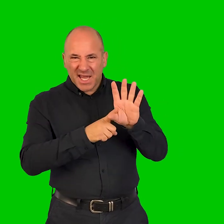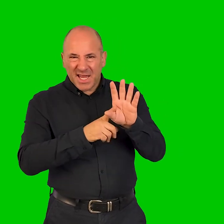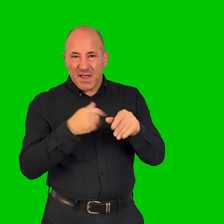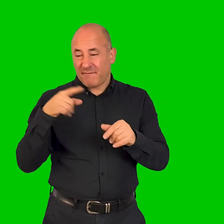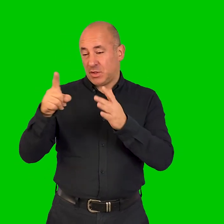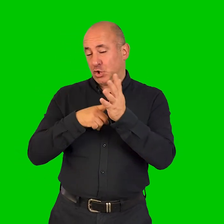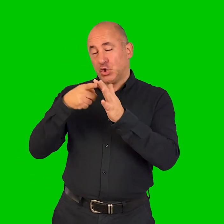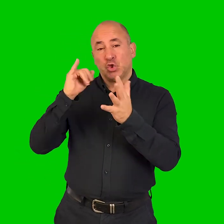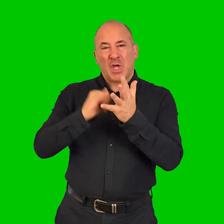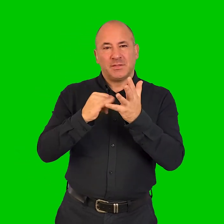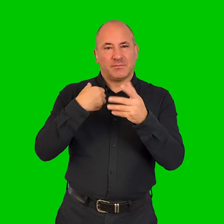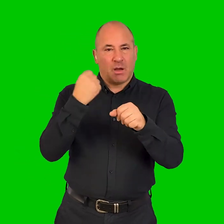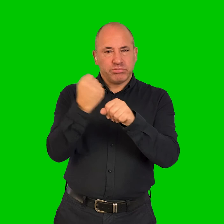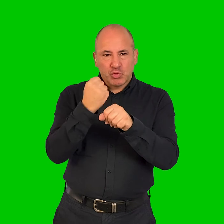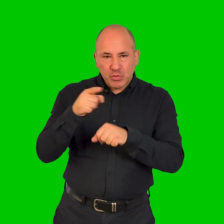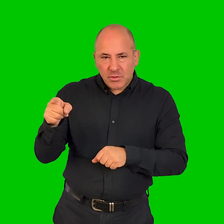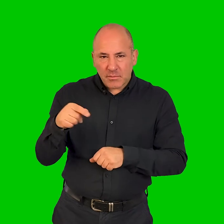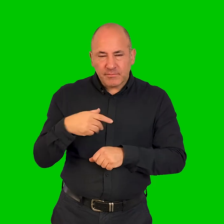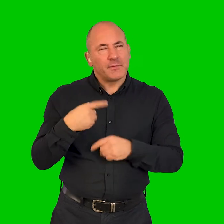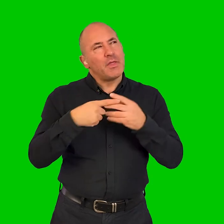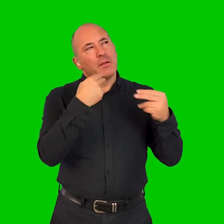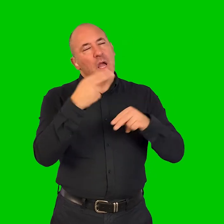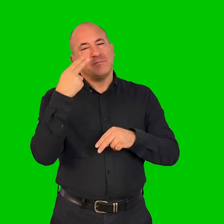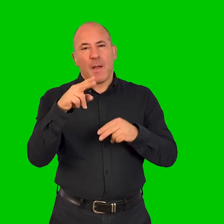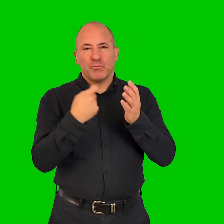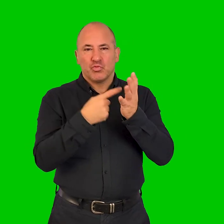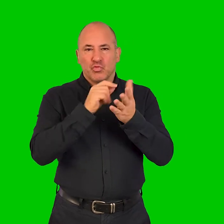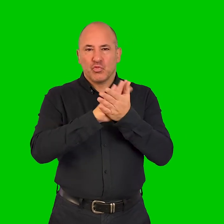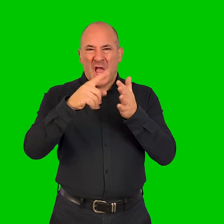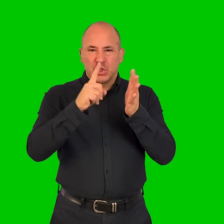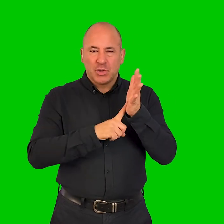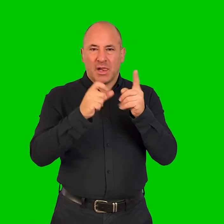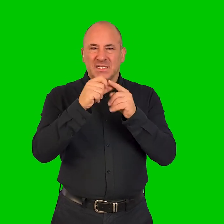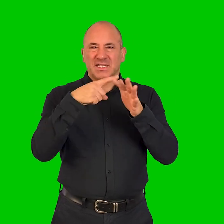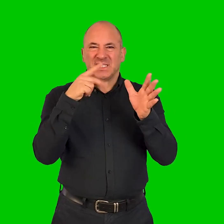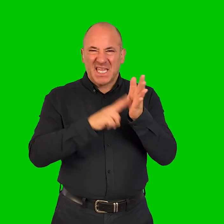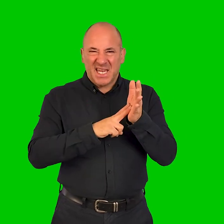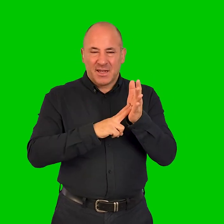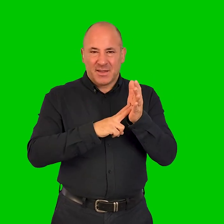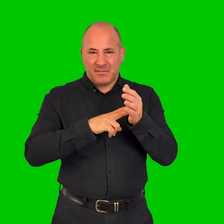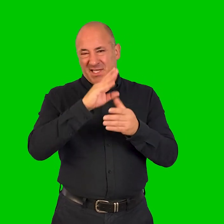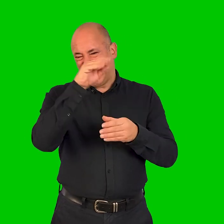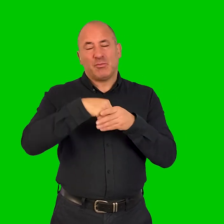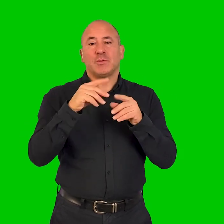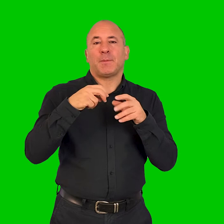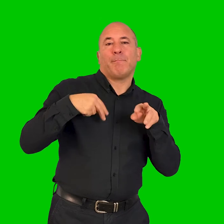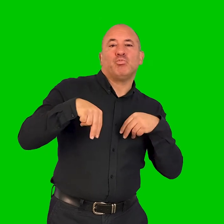who's called Briony and I've got Jess who's my producer and I've got another